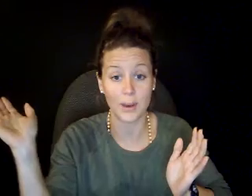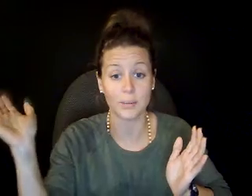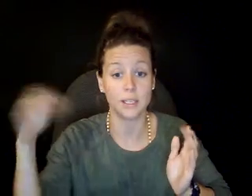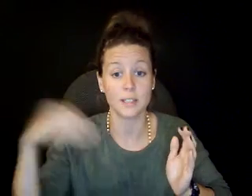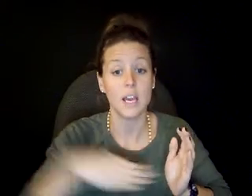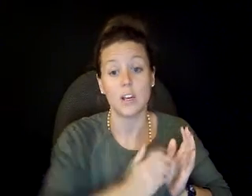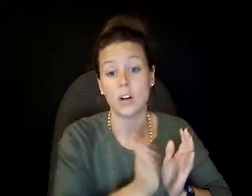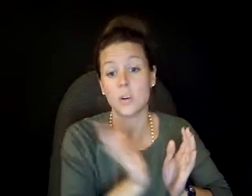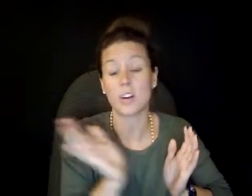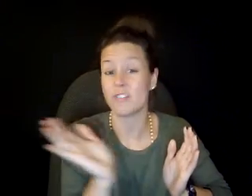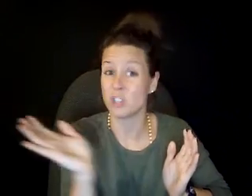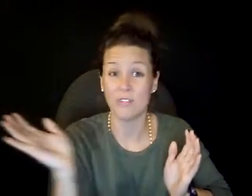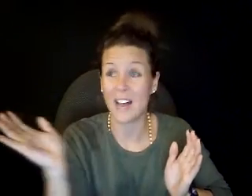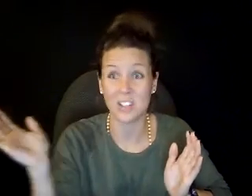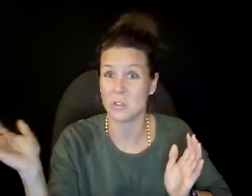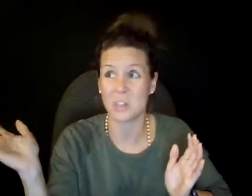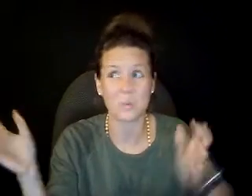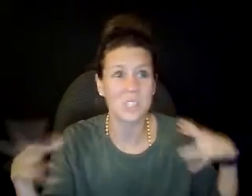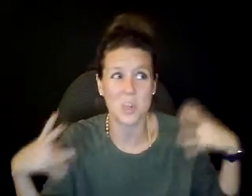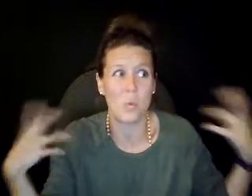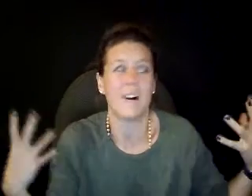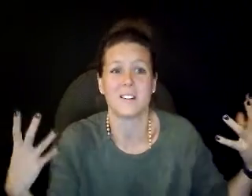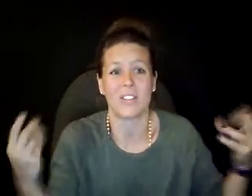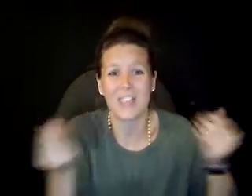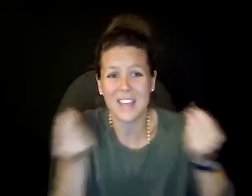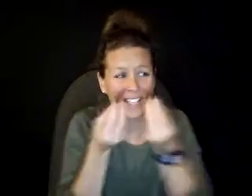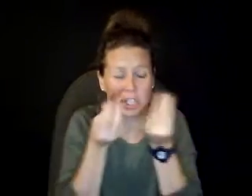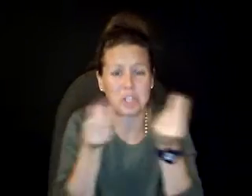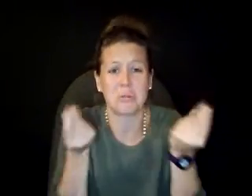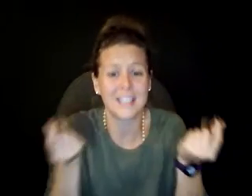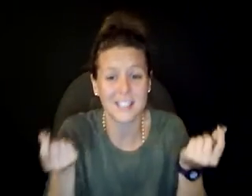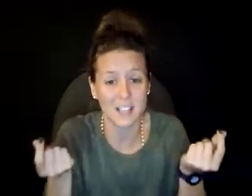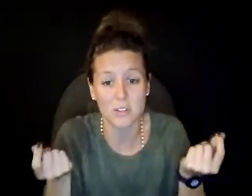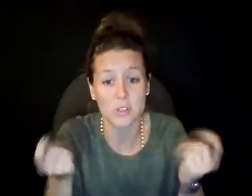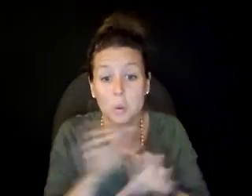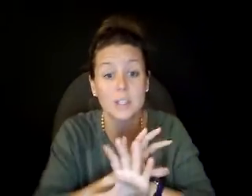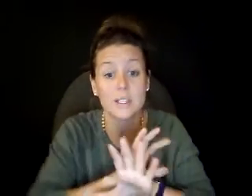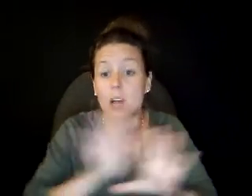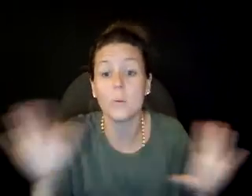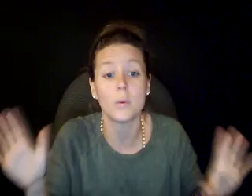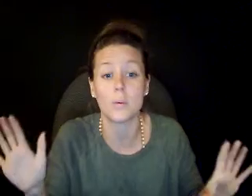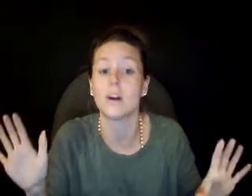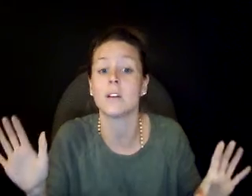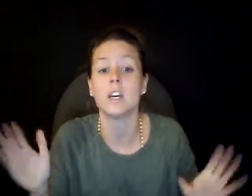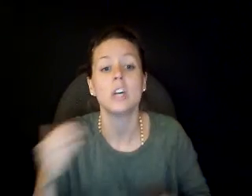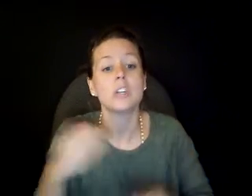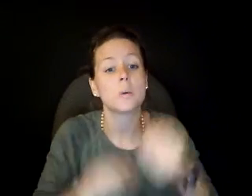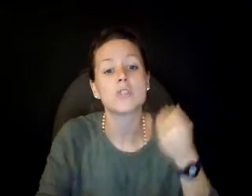happiness, and onto artificial values that we really don't want. The things and the trinkets of this world is not what we want. So we are